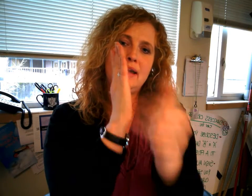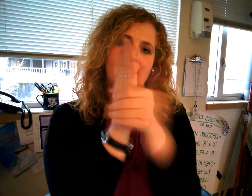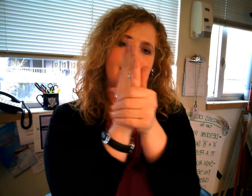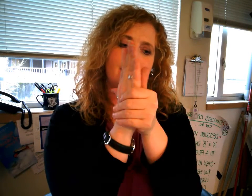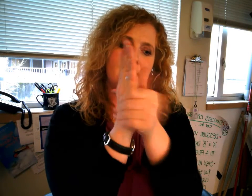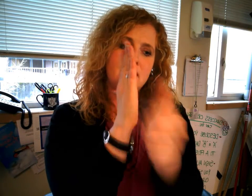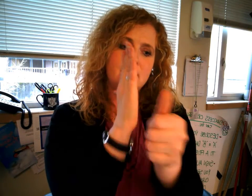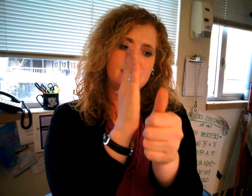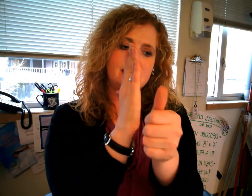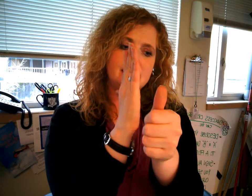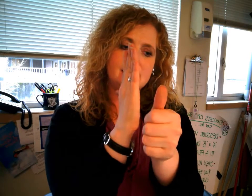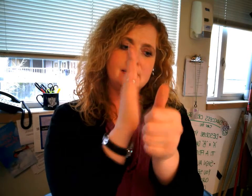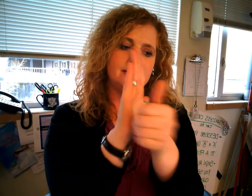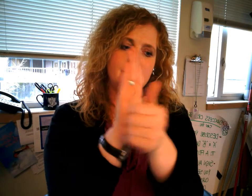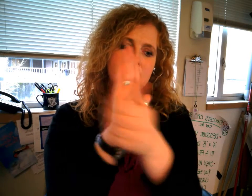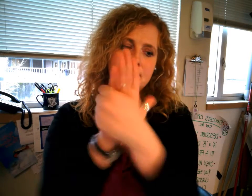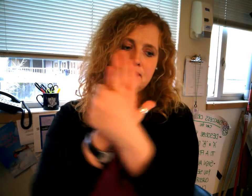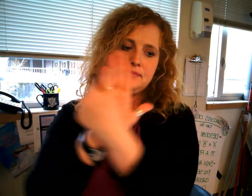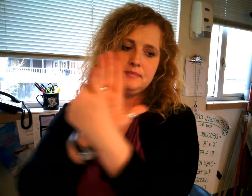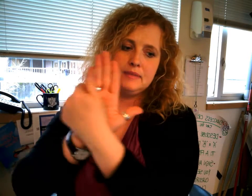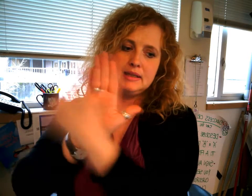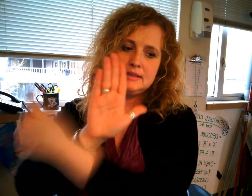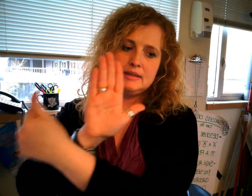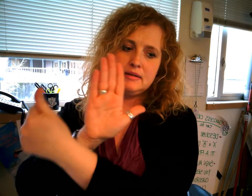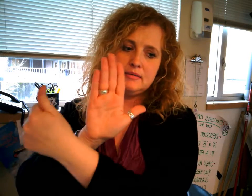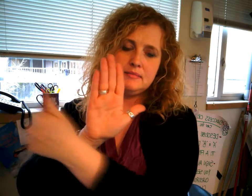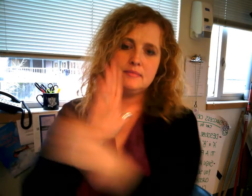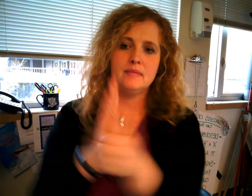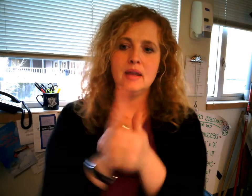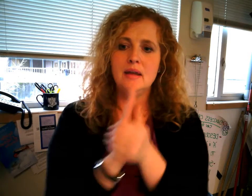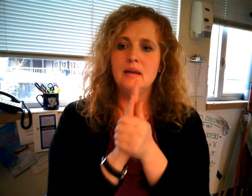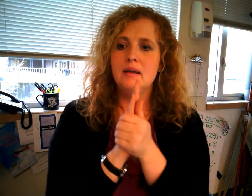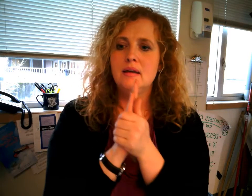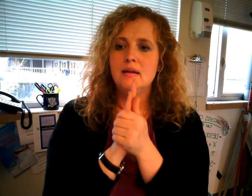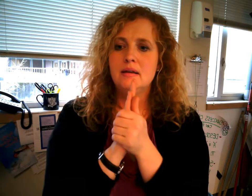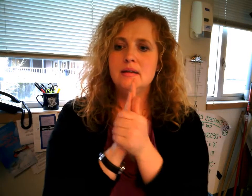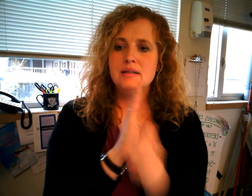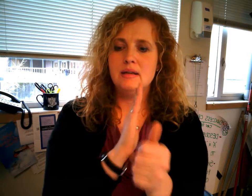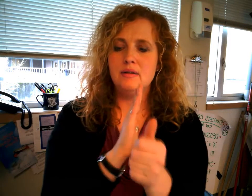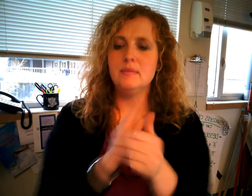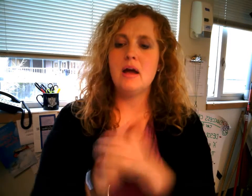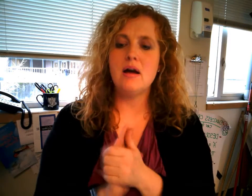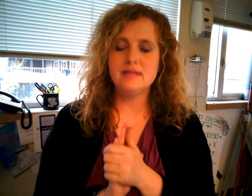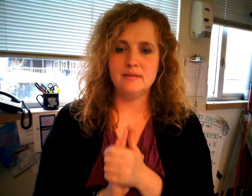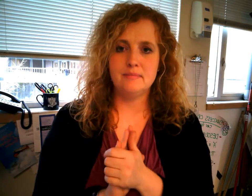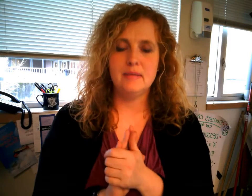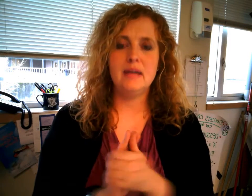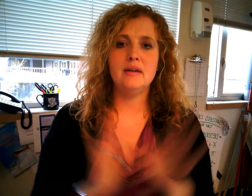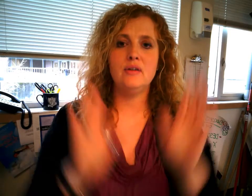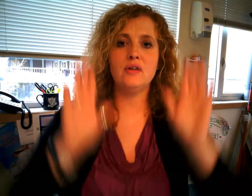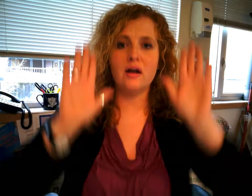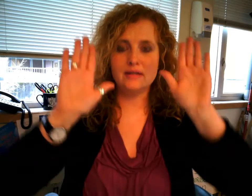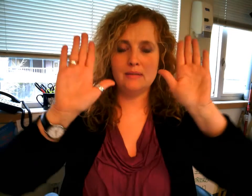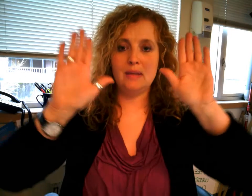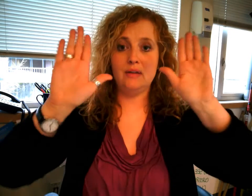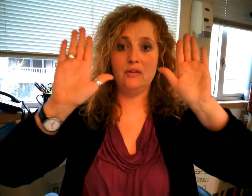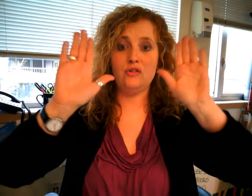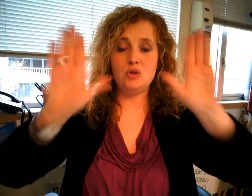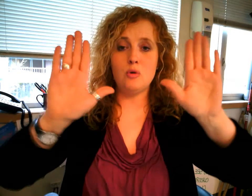skill skill awesome is awesome is to open